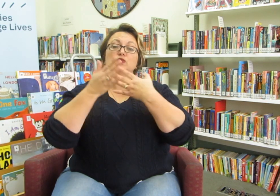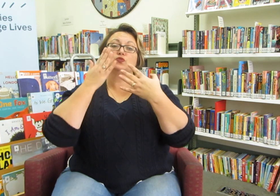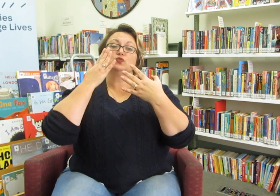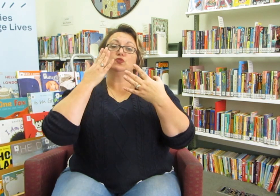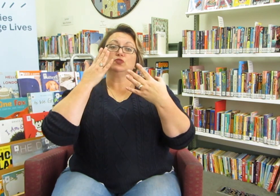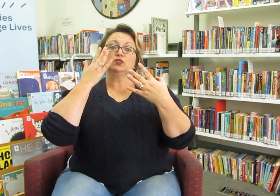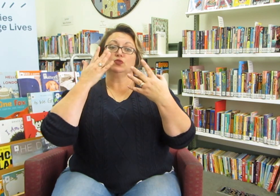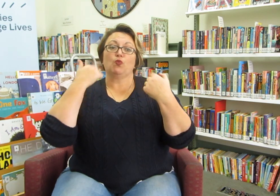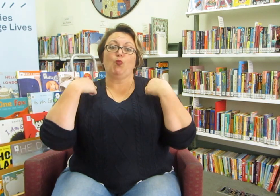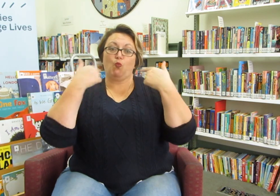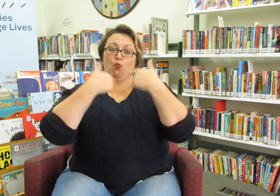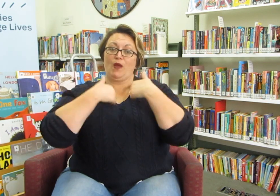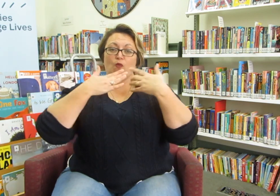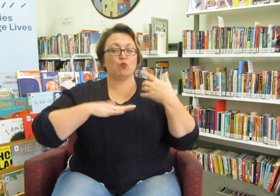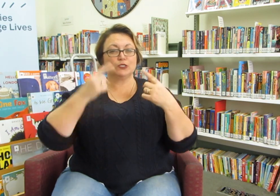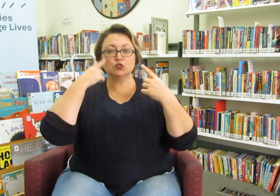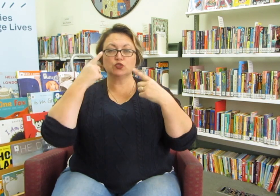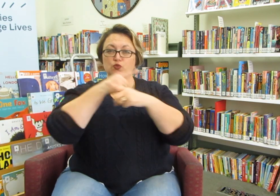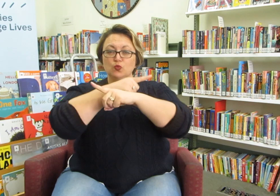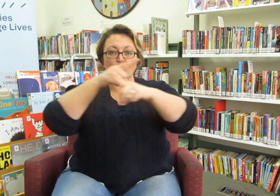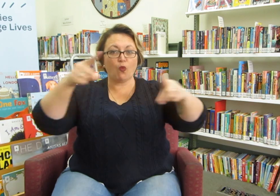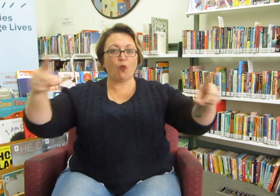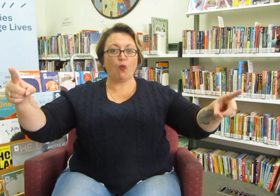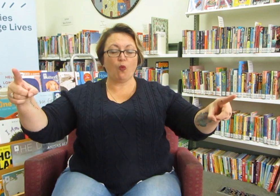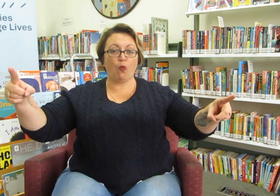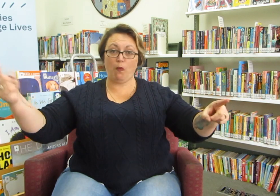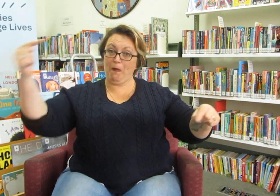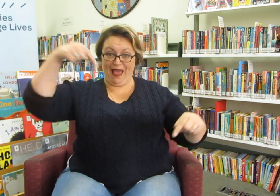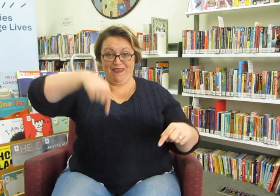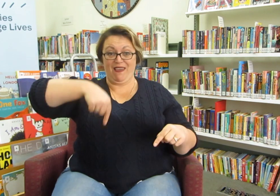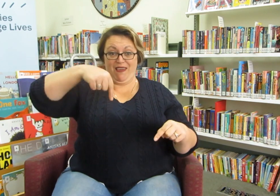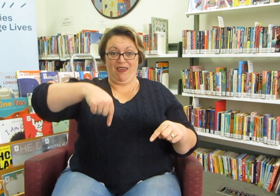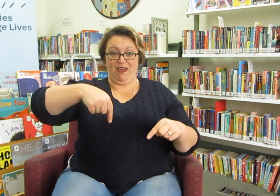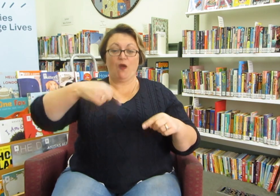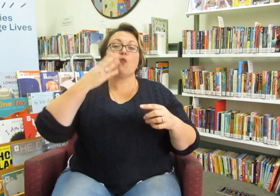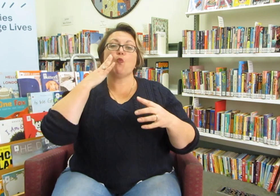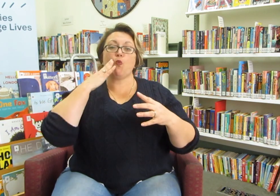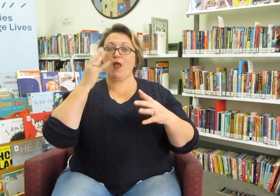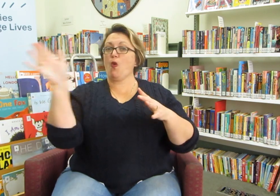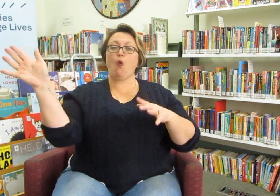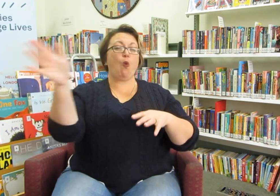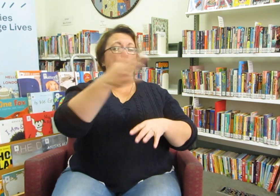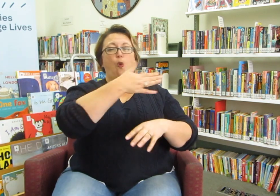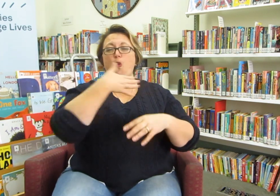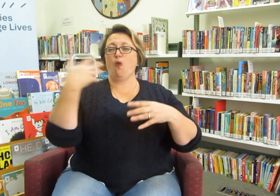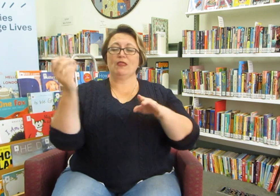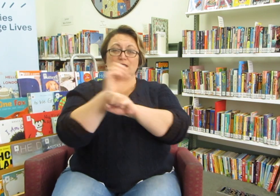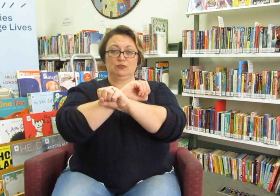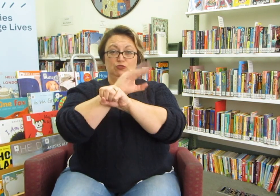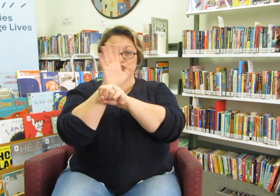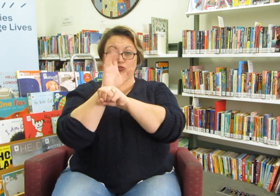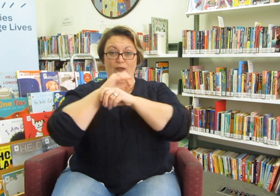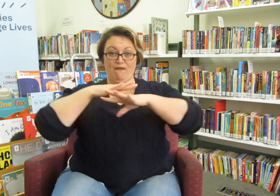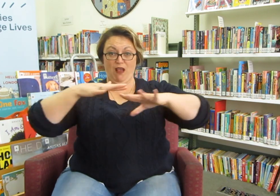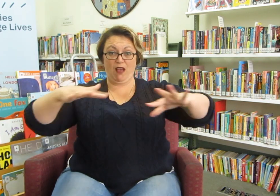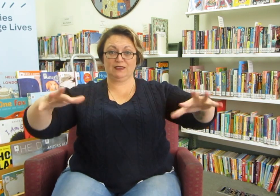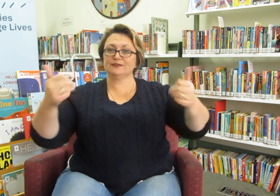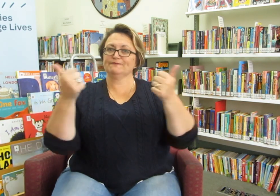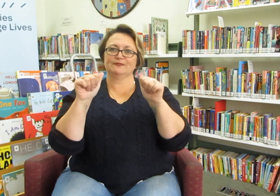we would like to see you all back here very soon as soon as the coronavirus is